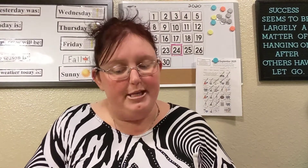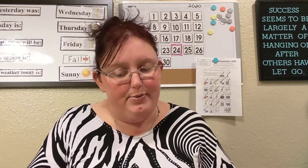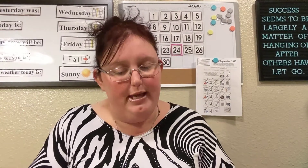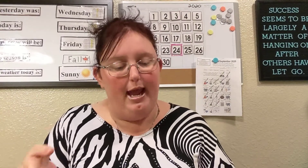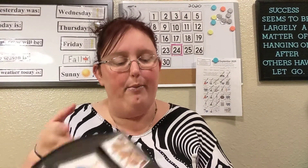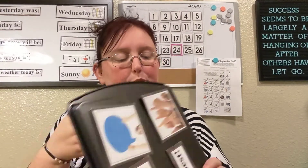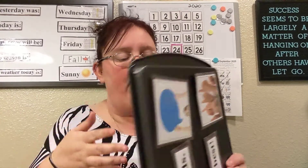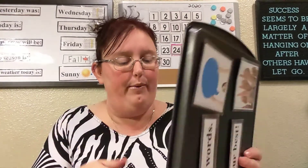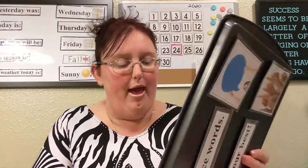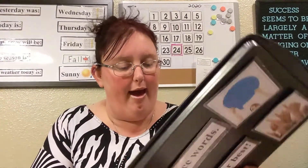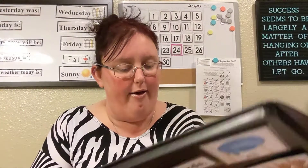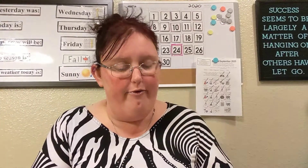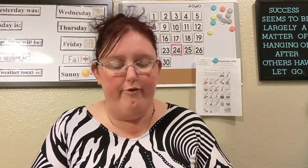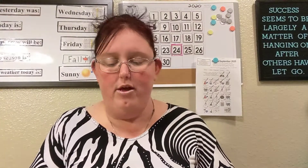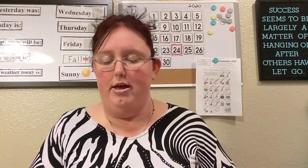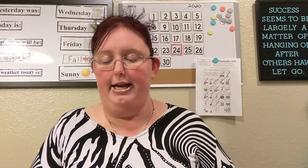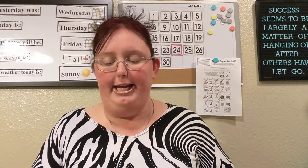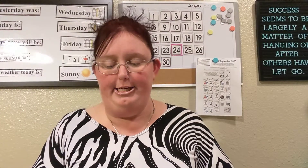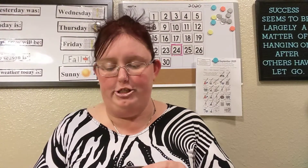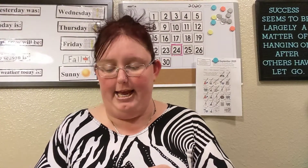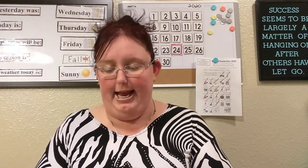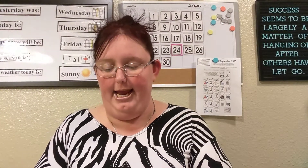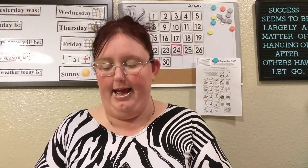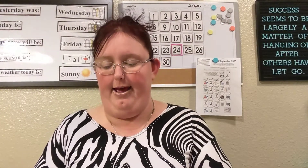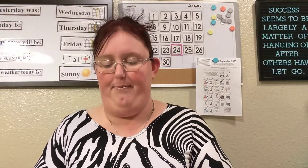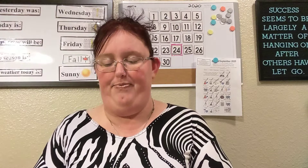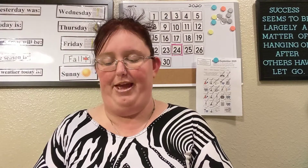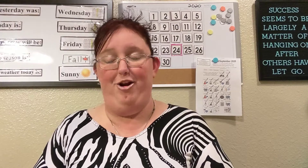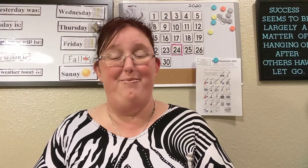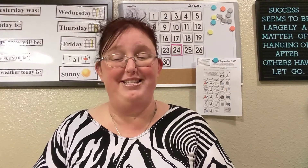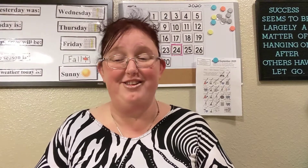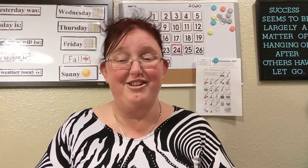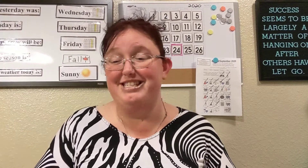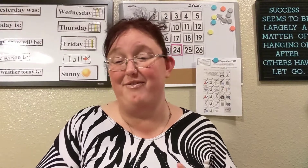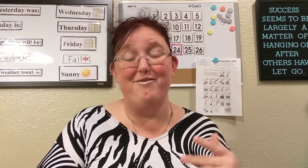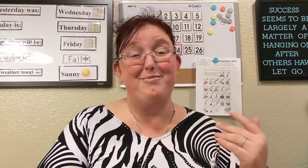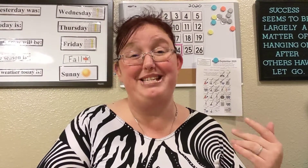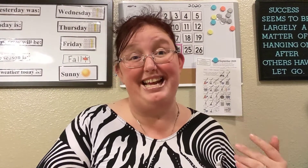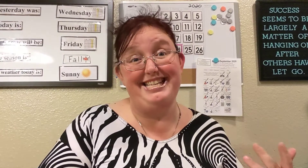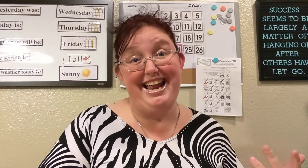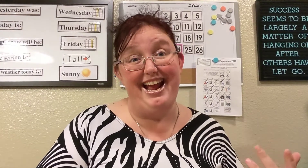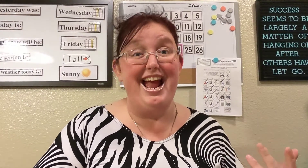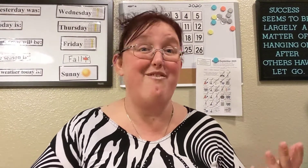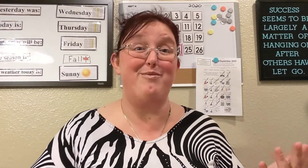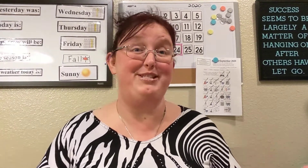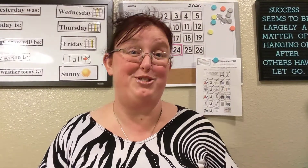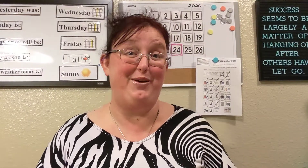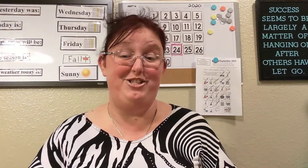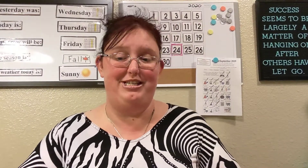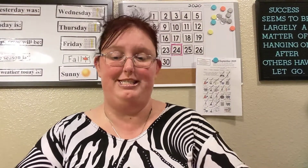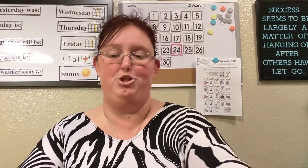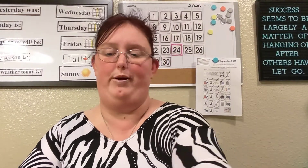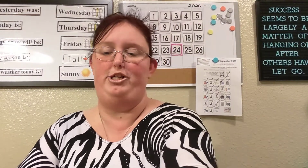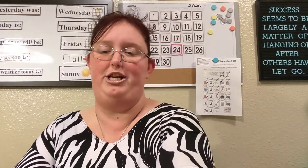best we can with what we have each day um and our best can look different from day to day and from situation to situation